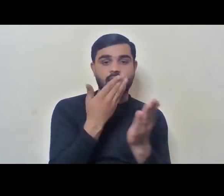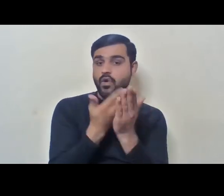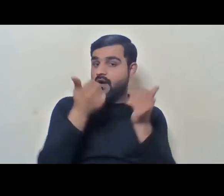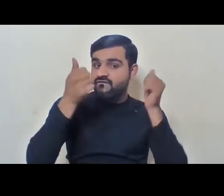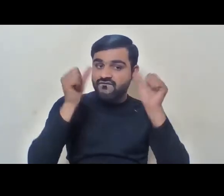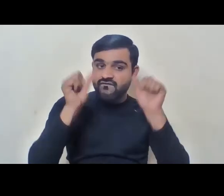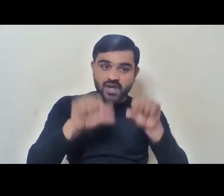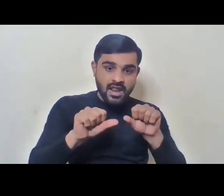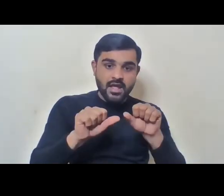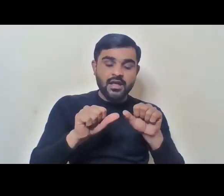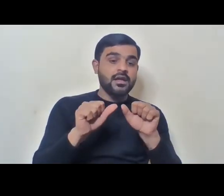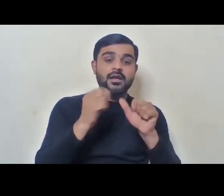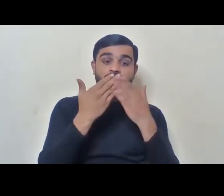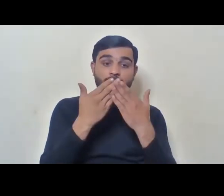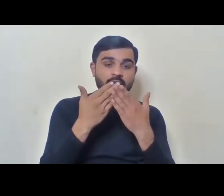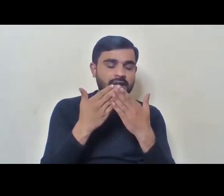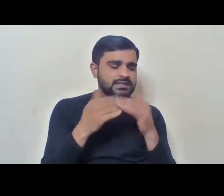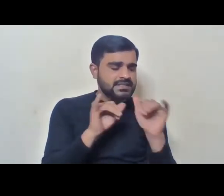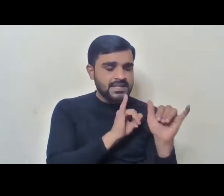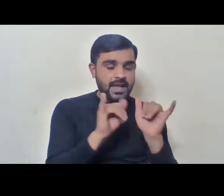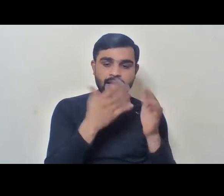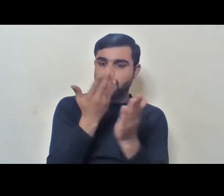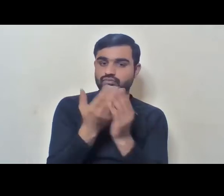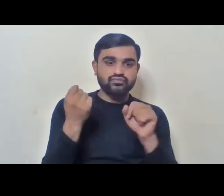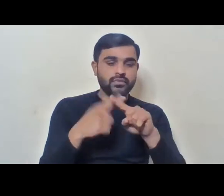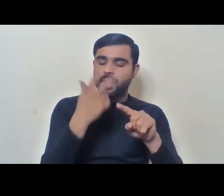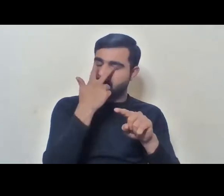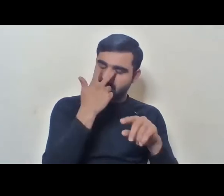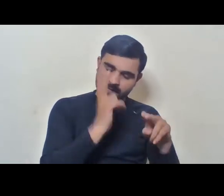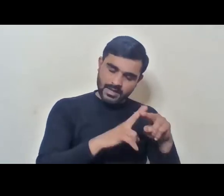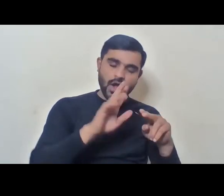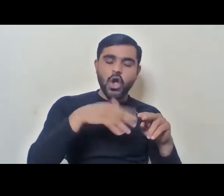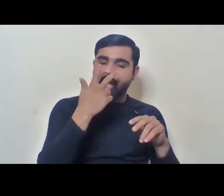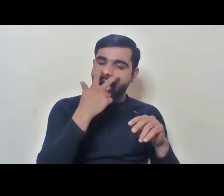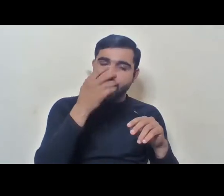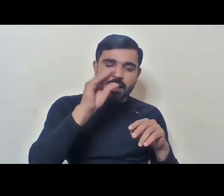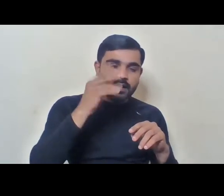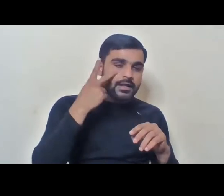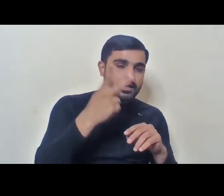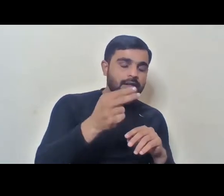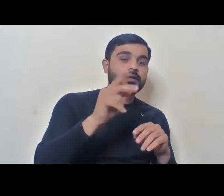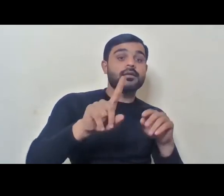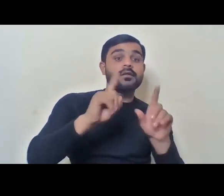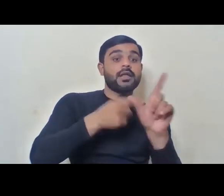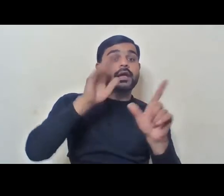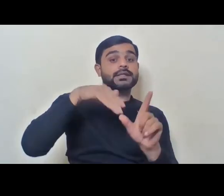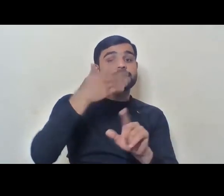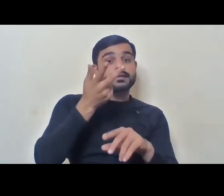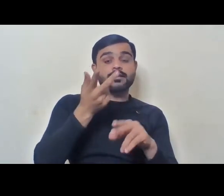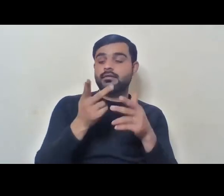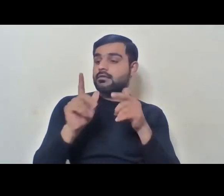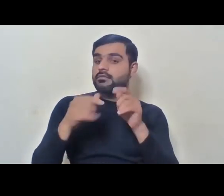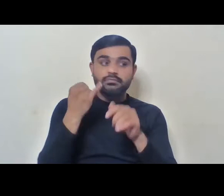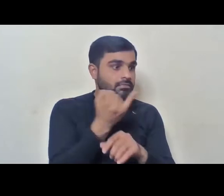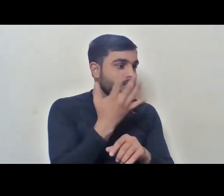be called for the same disability, that is blindness or low vision. And if in the next year also, you don't find